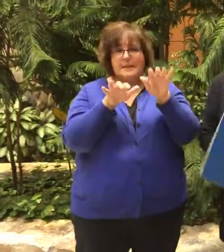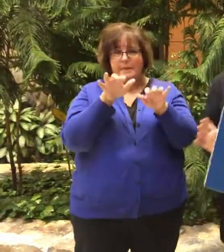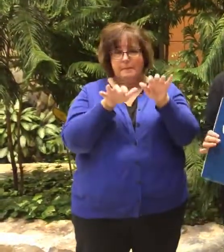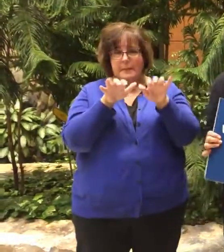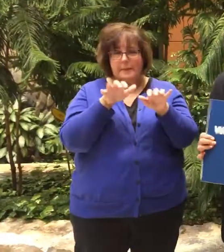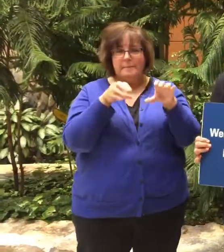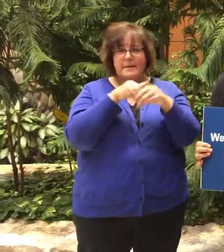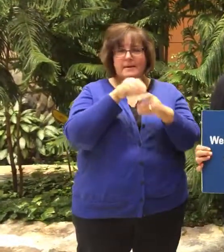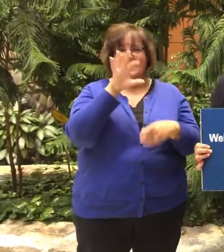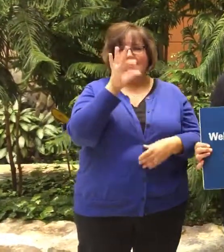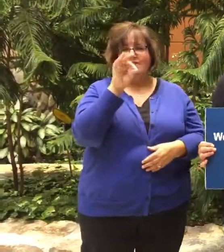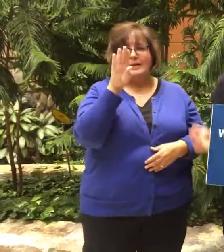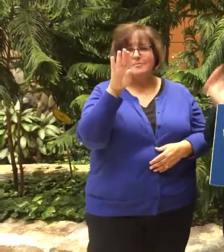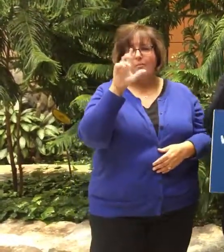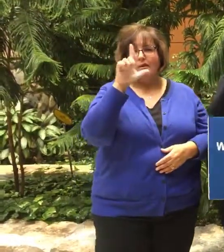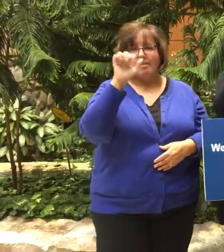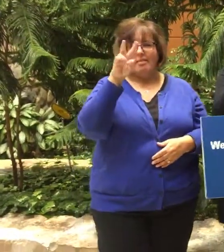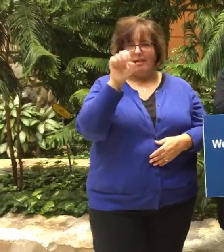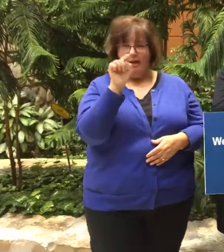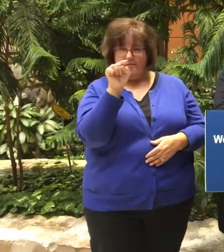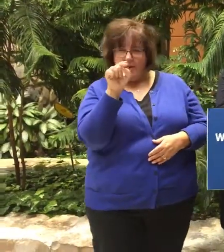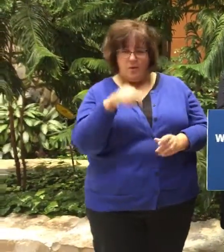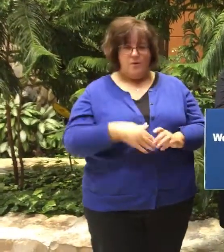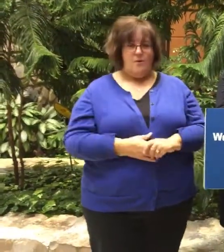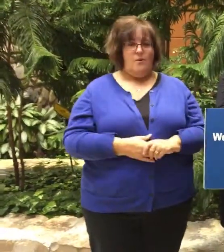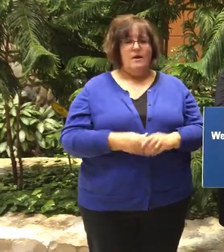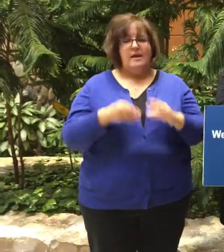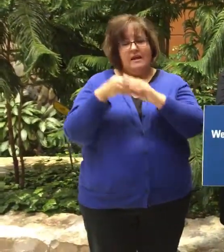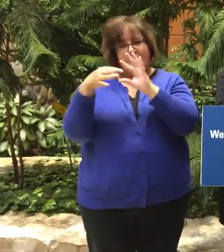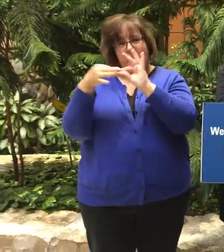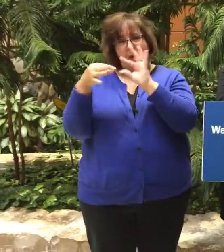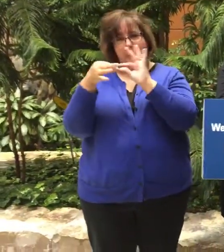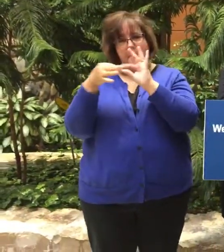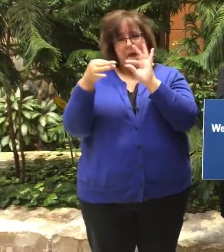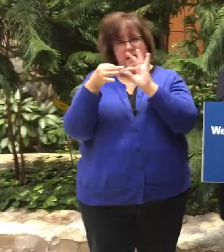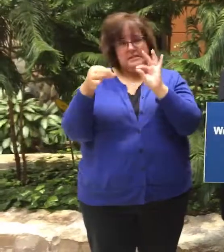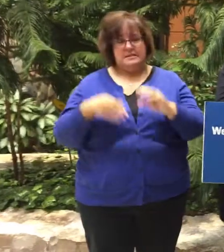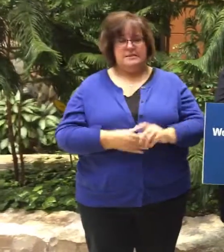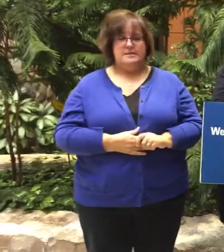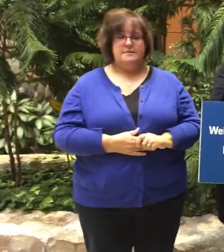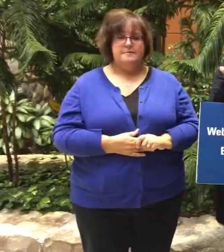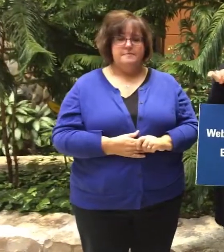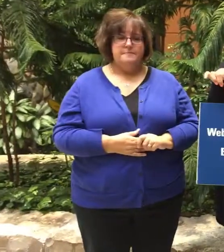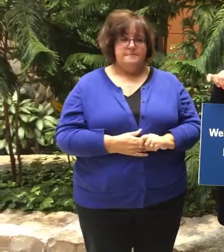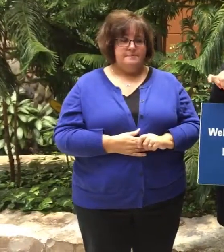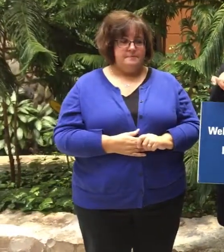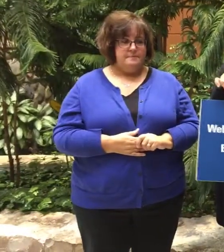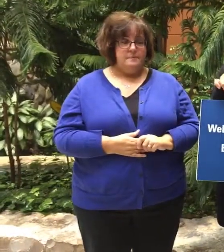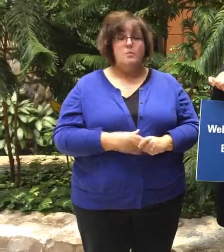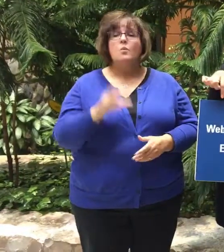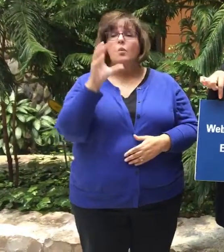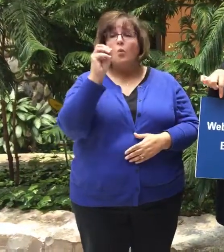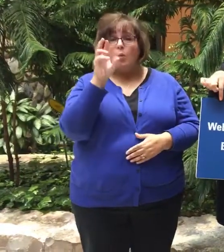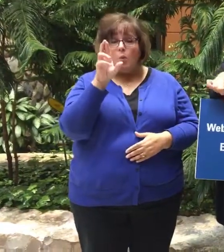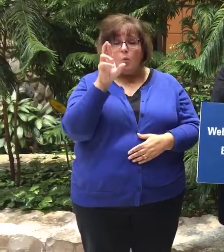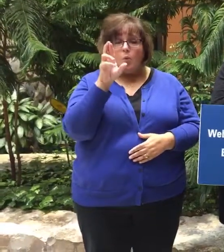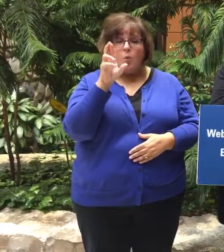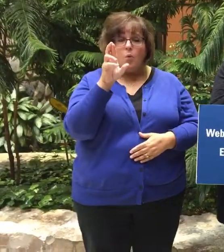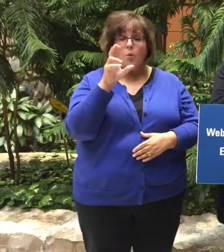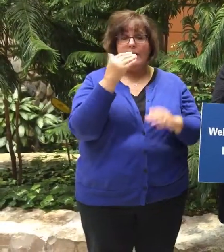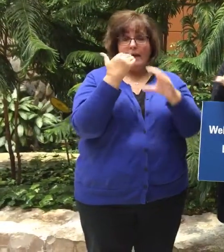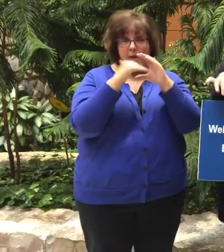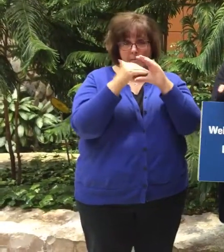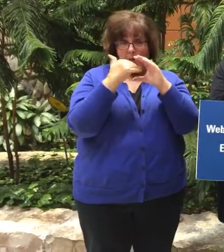the Facebook Live down there in the comment section, okay? Or you can